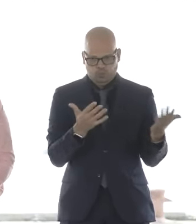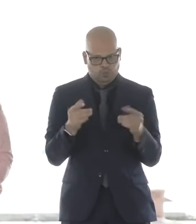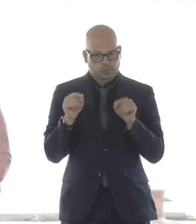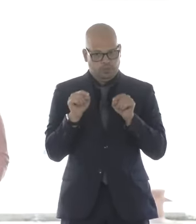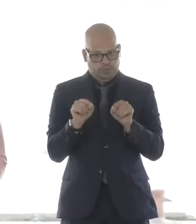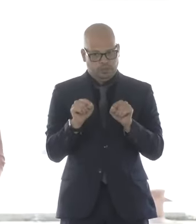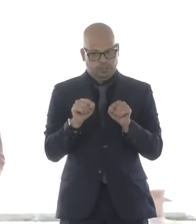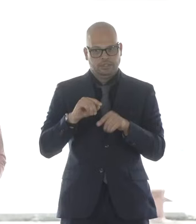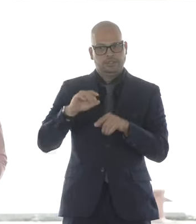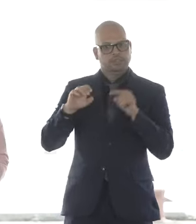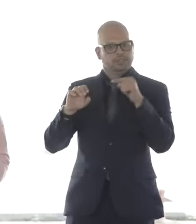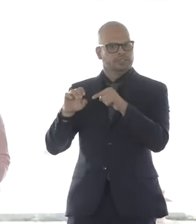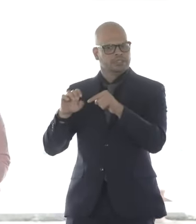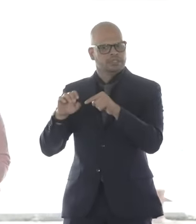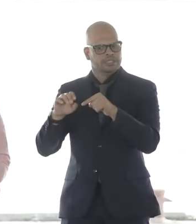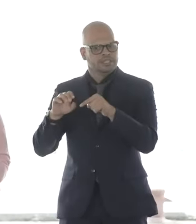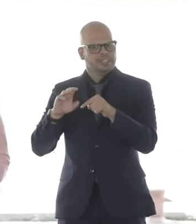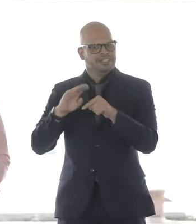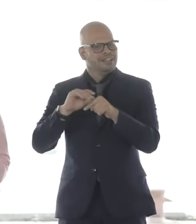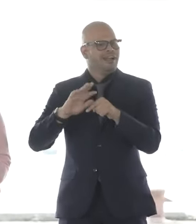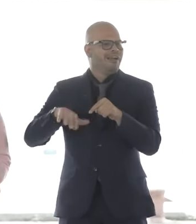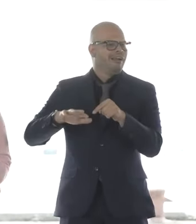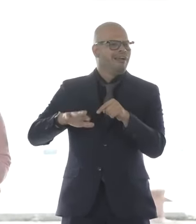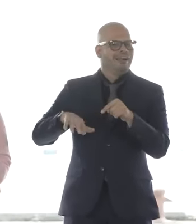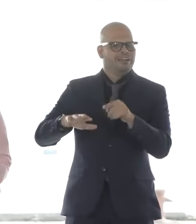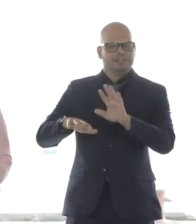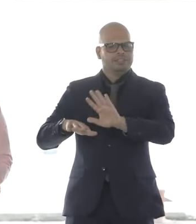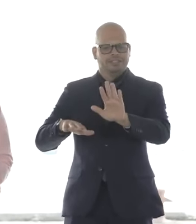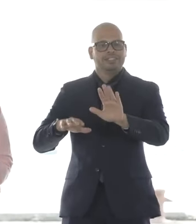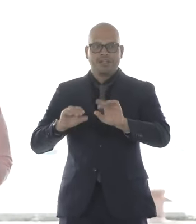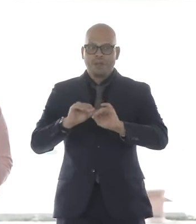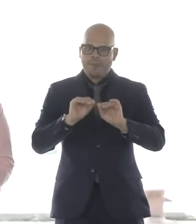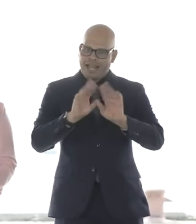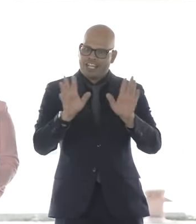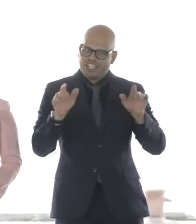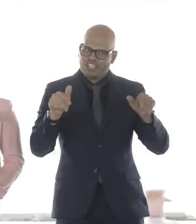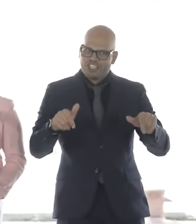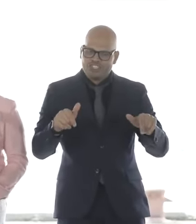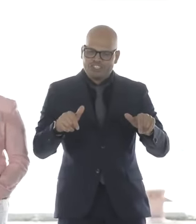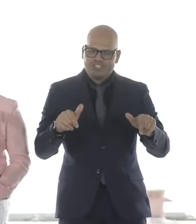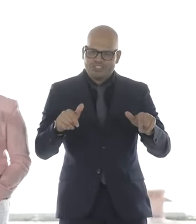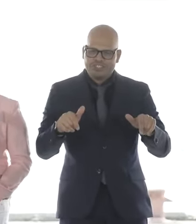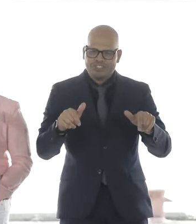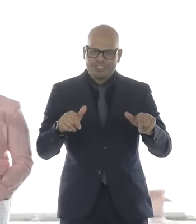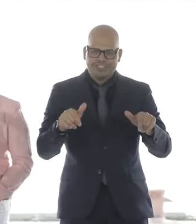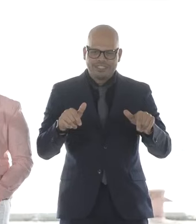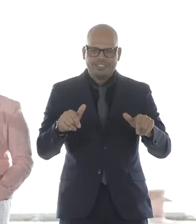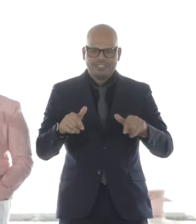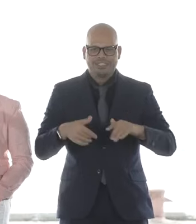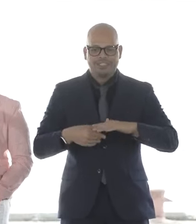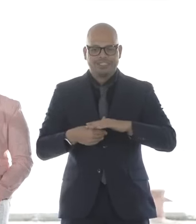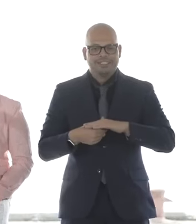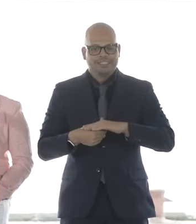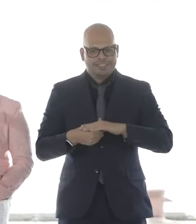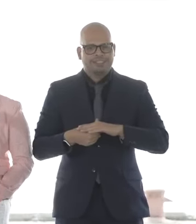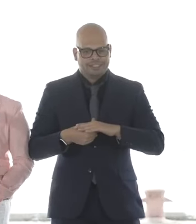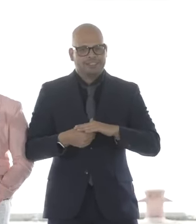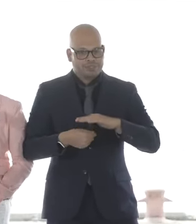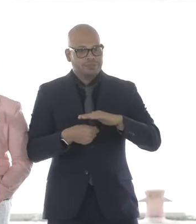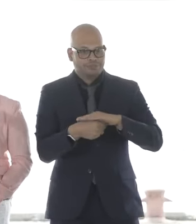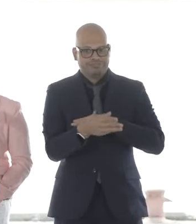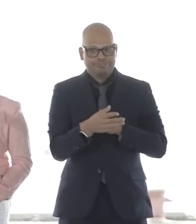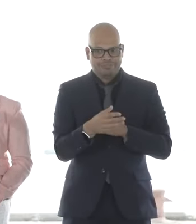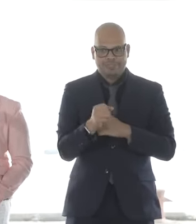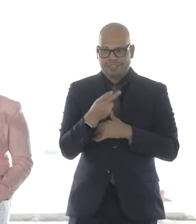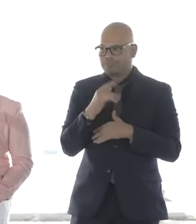We're going to deal with that. But, you know, let's, like, be clear about this. We are invested big time in this industry, and we are going to